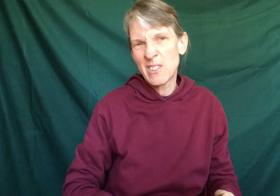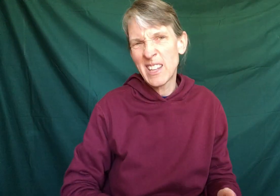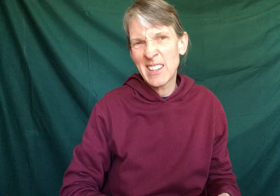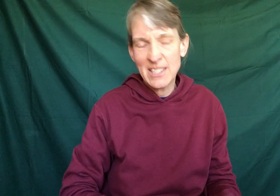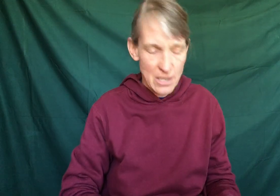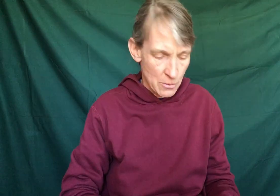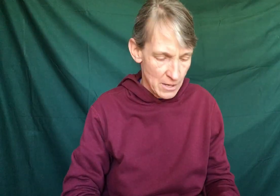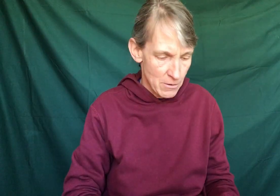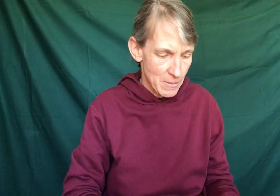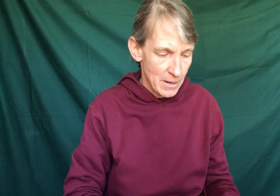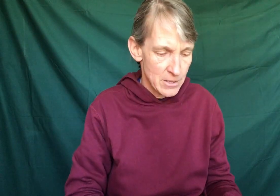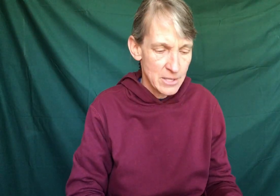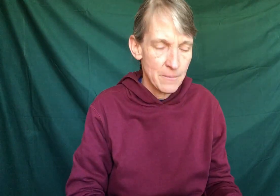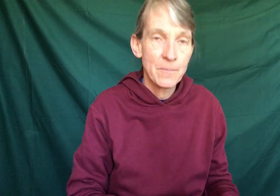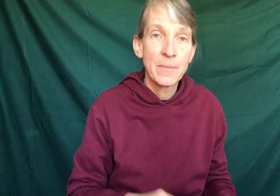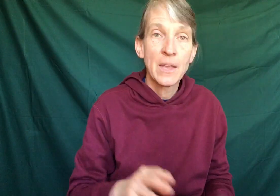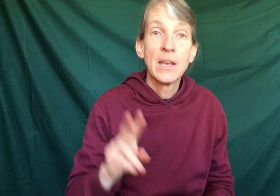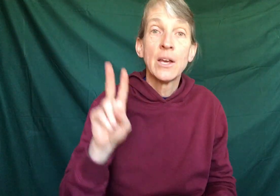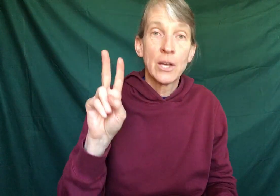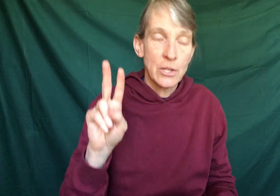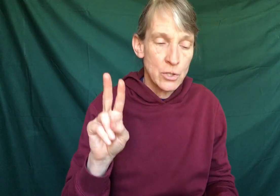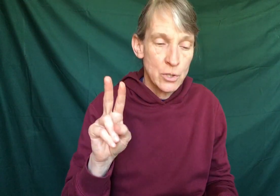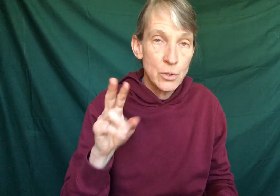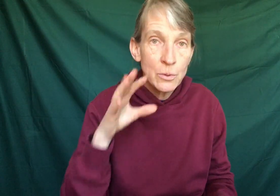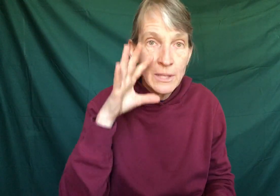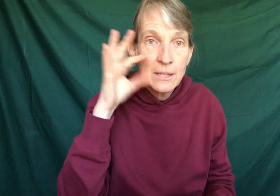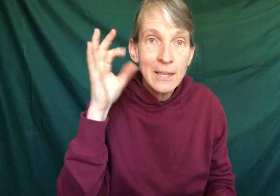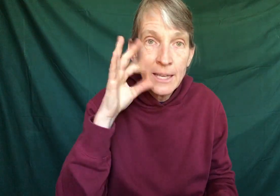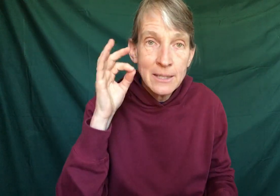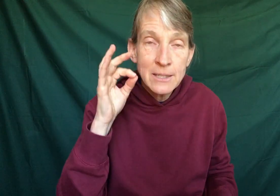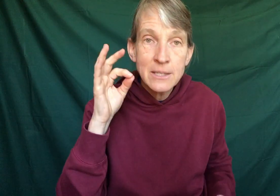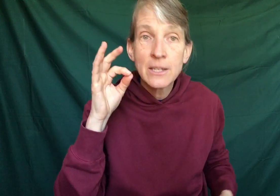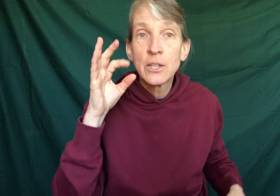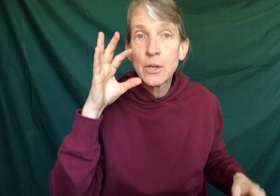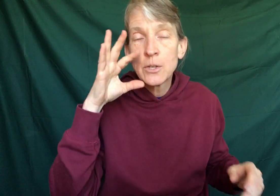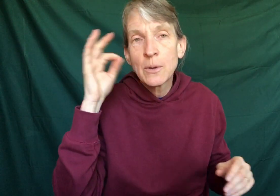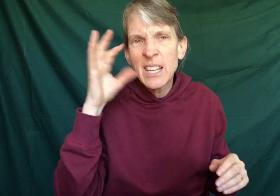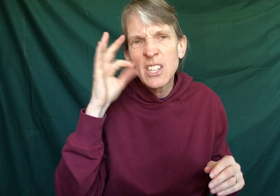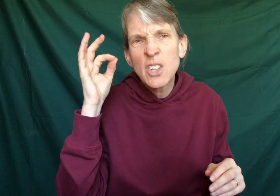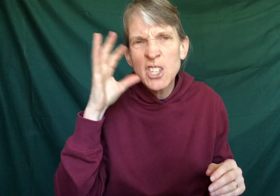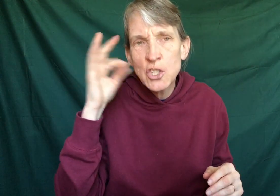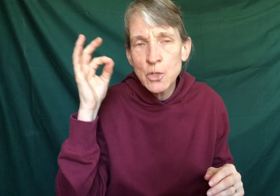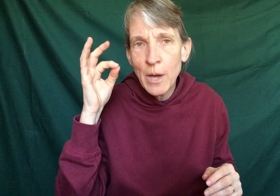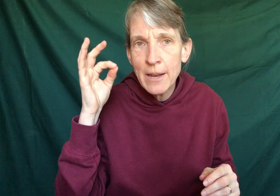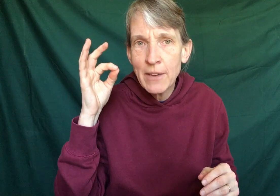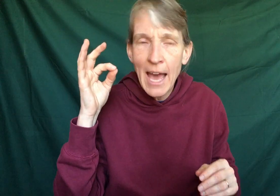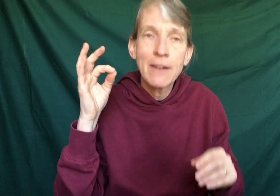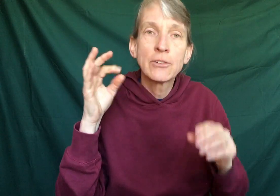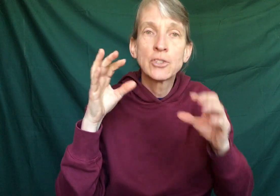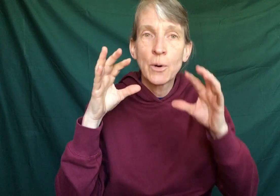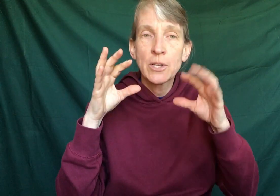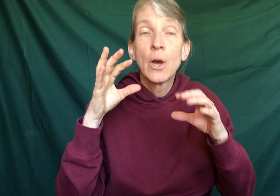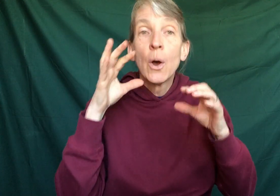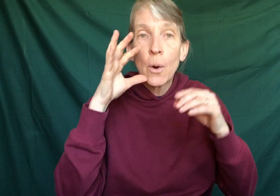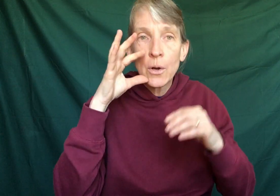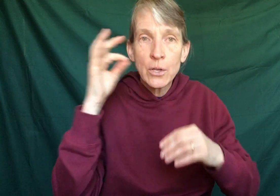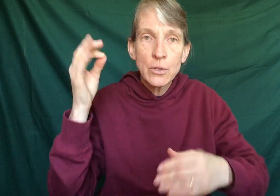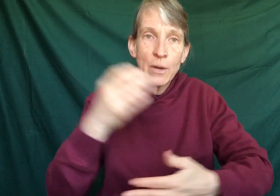Like that's the three different bears. And two little kittens, you can do kitten, you can just do kind of cat for short, or you can do